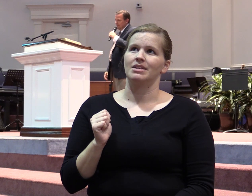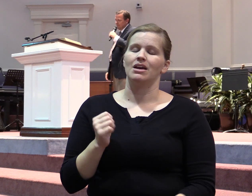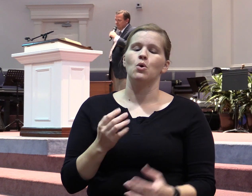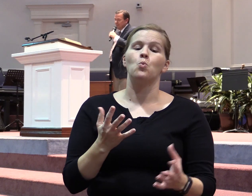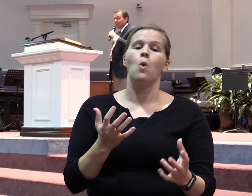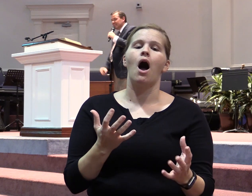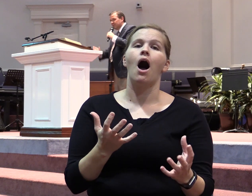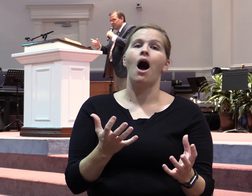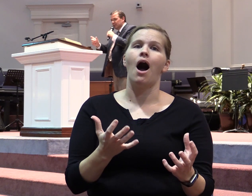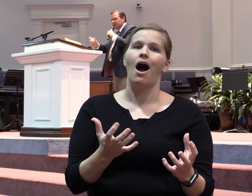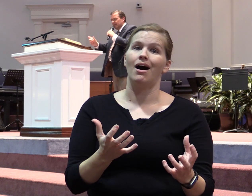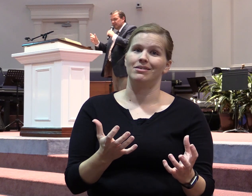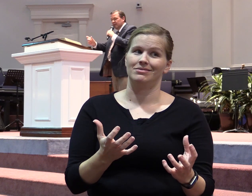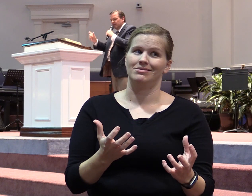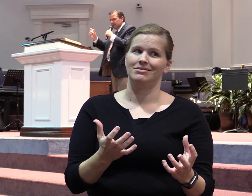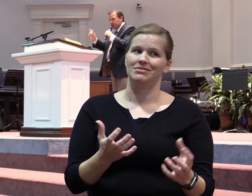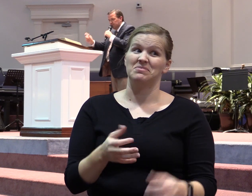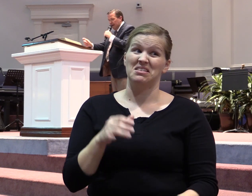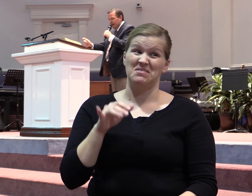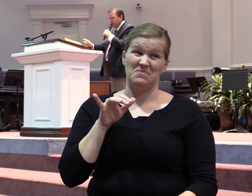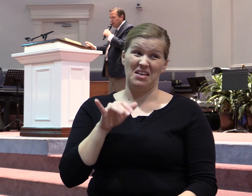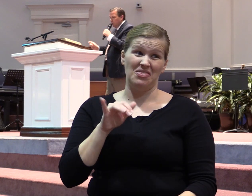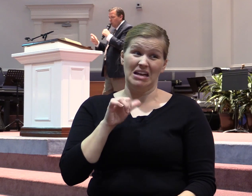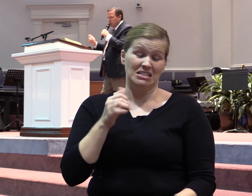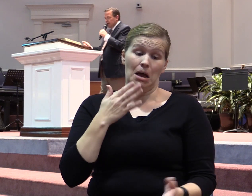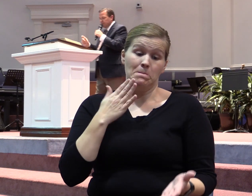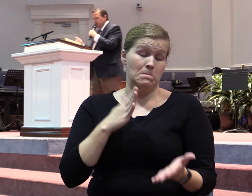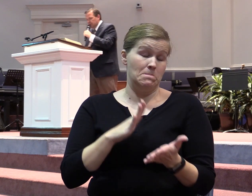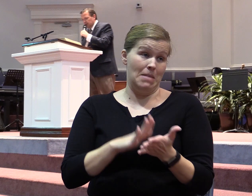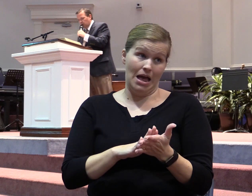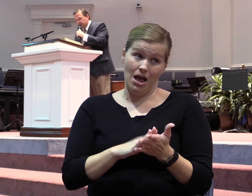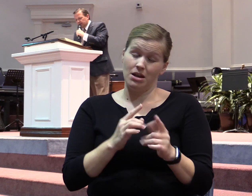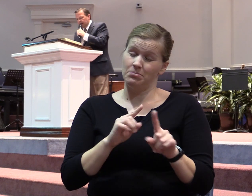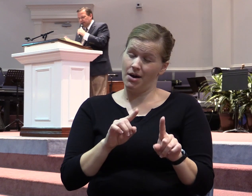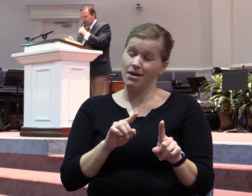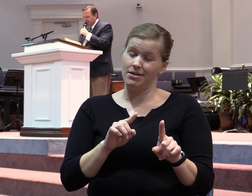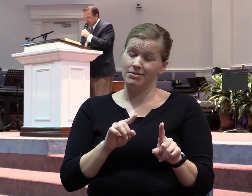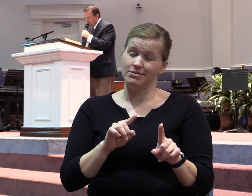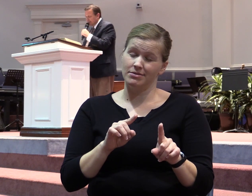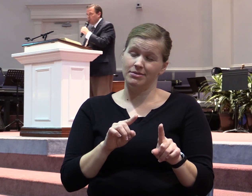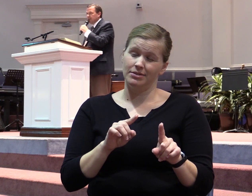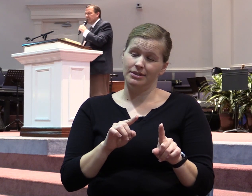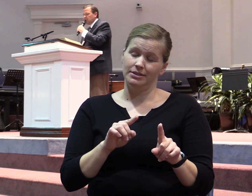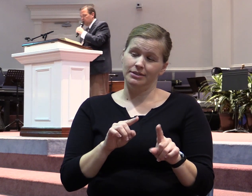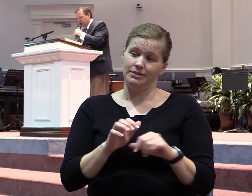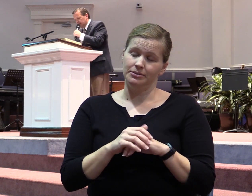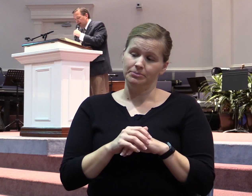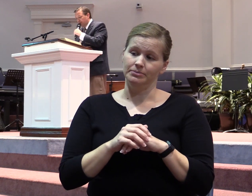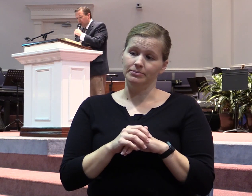Now, that definition in and of itself is not bad, but what James is dealing with is not an excessive or insatiable desire for